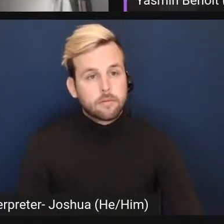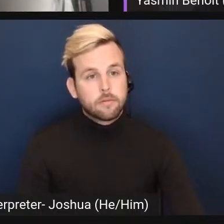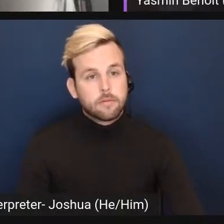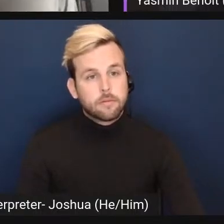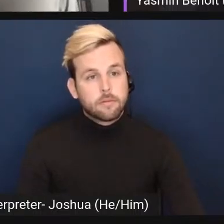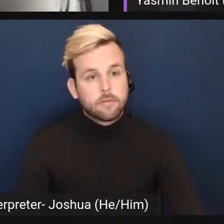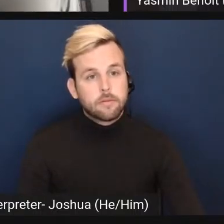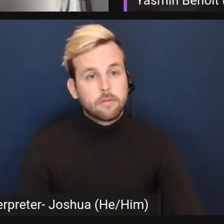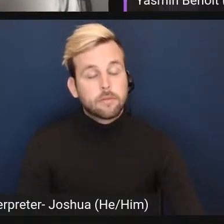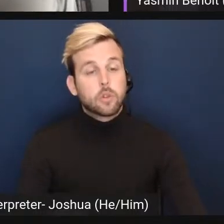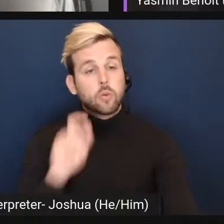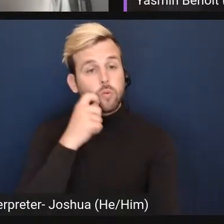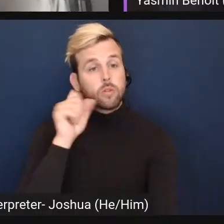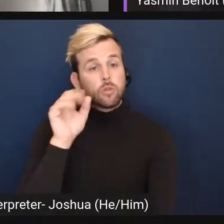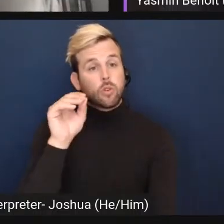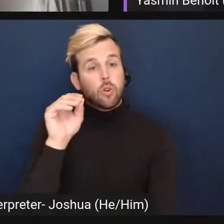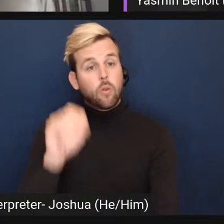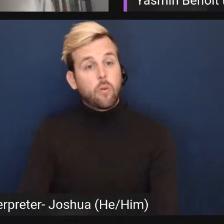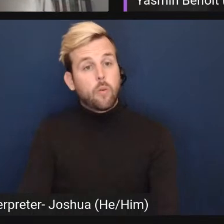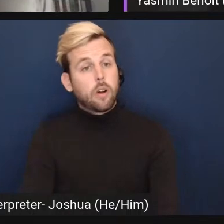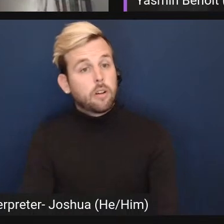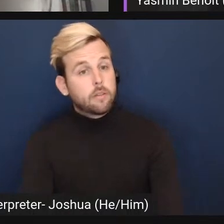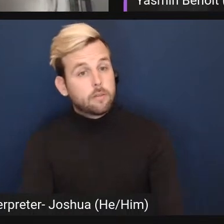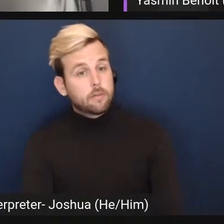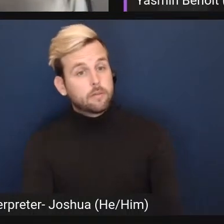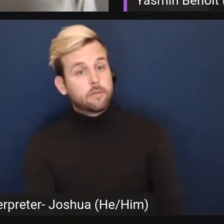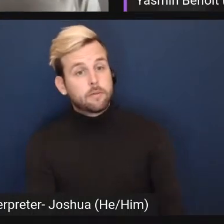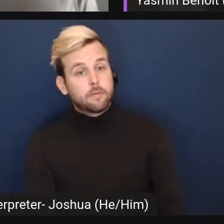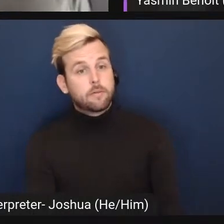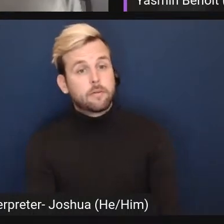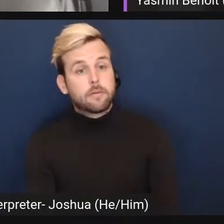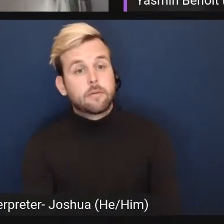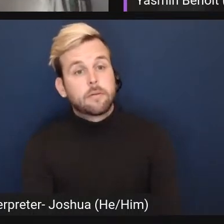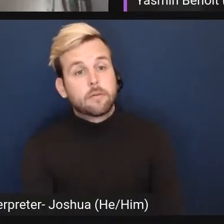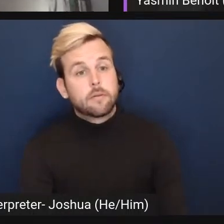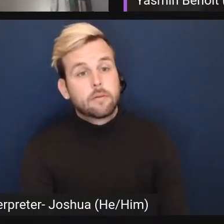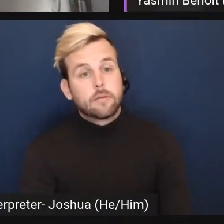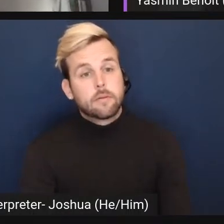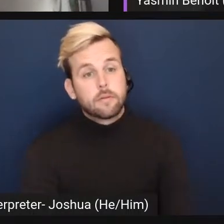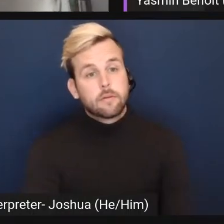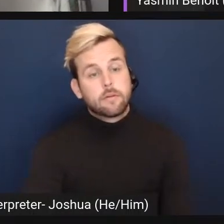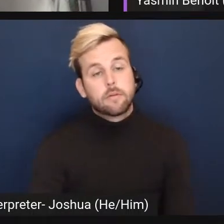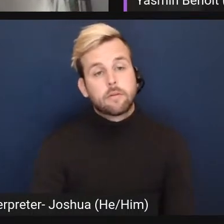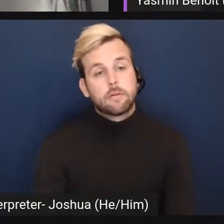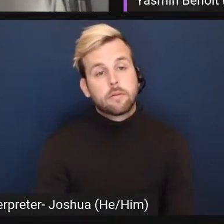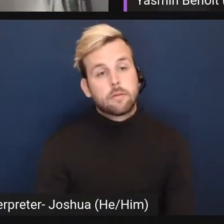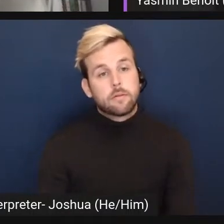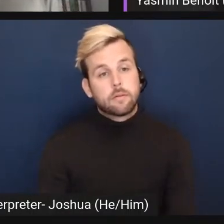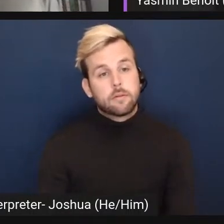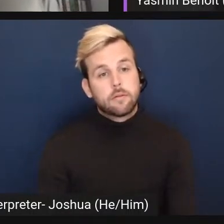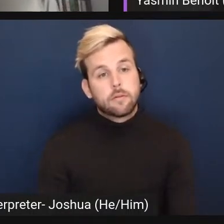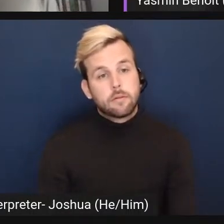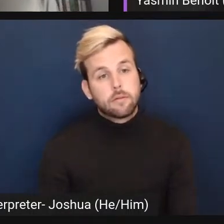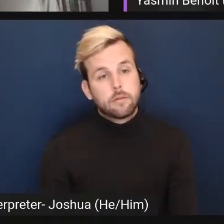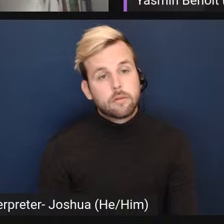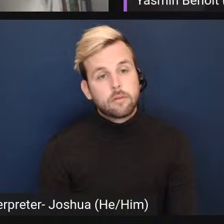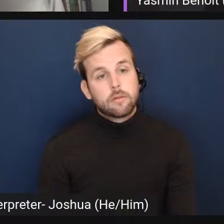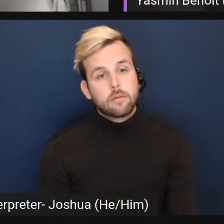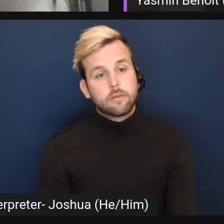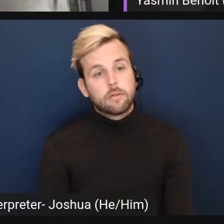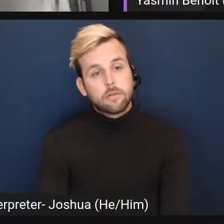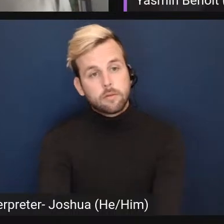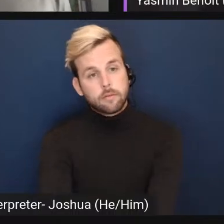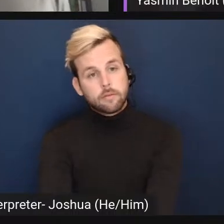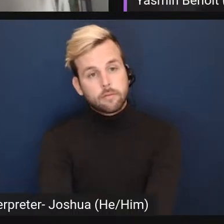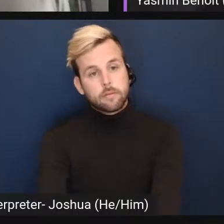Um, cool, so is, uh, um, I think